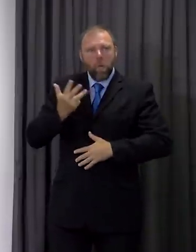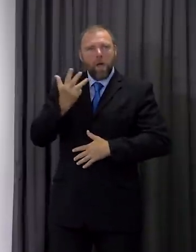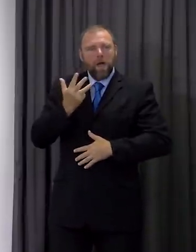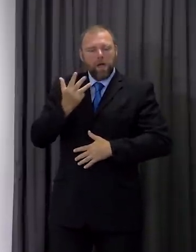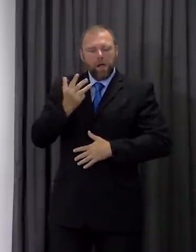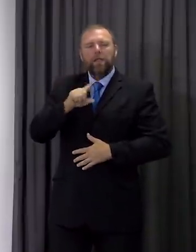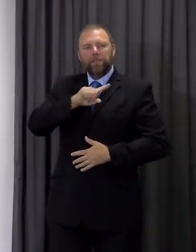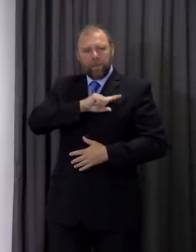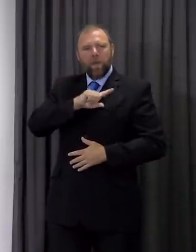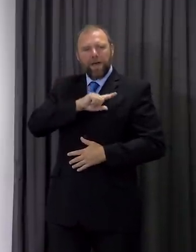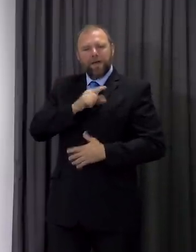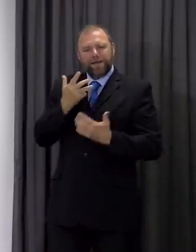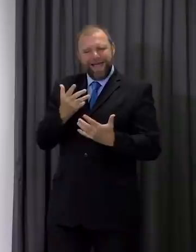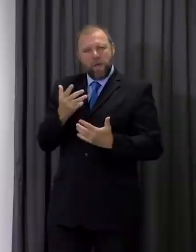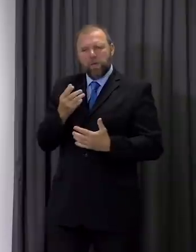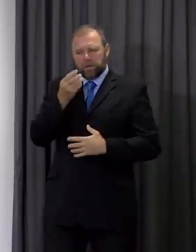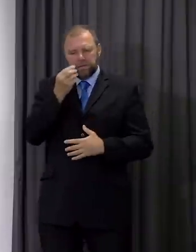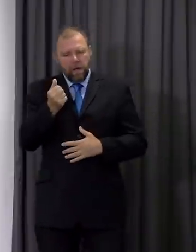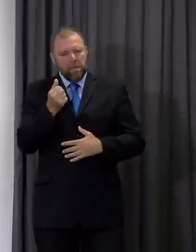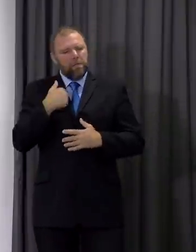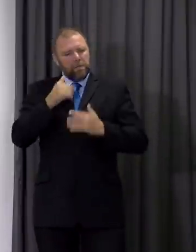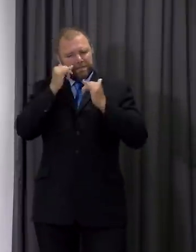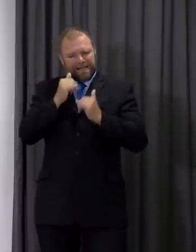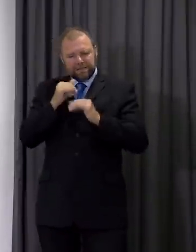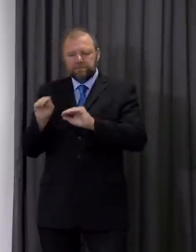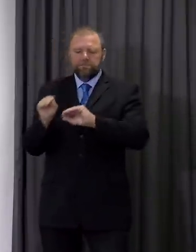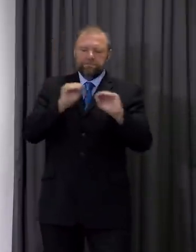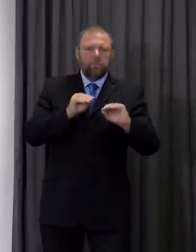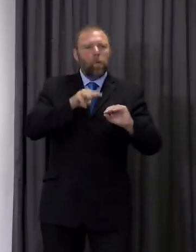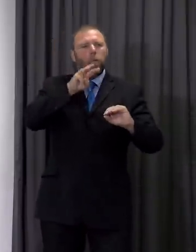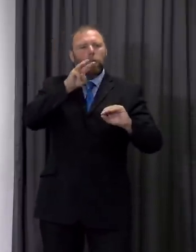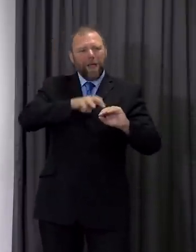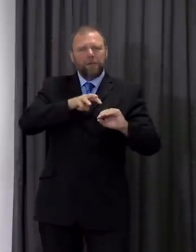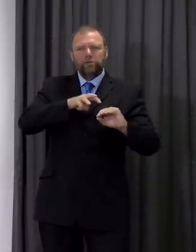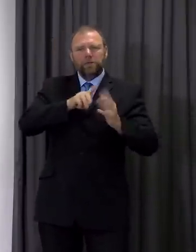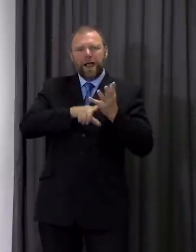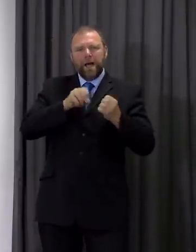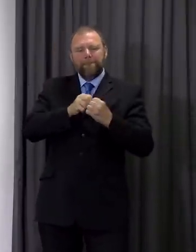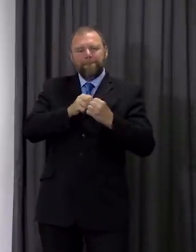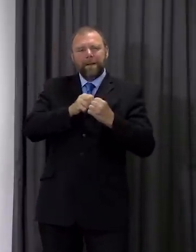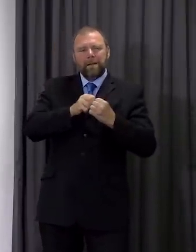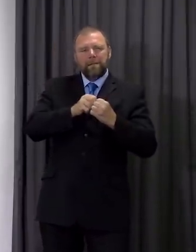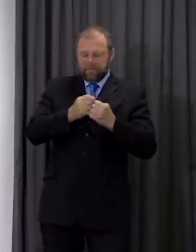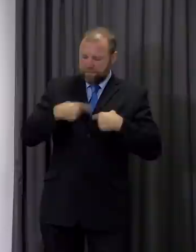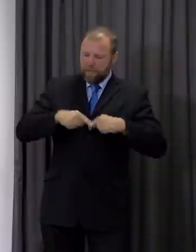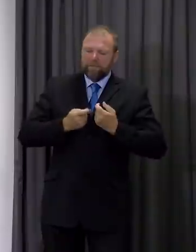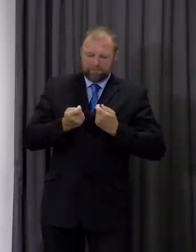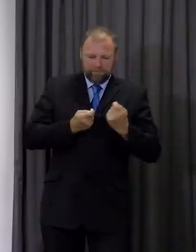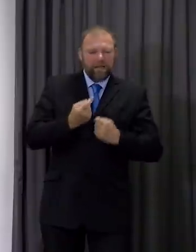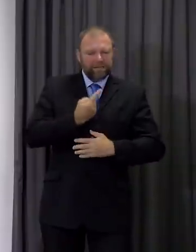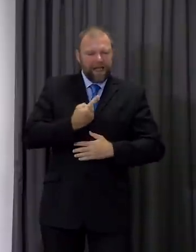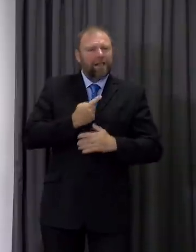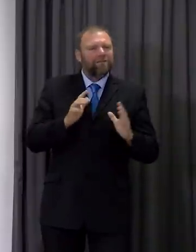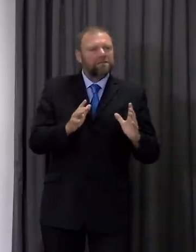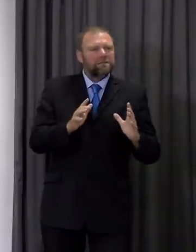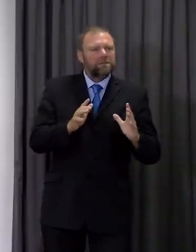from NHS Wales labs to make sure that mobile testing units are run through Welsh labs to make sure we've got enough capacity